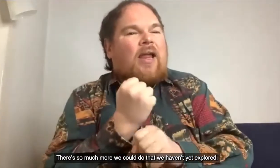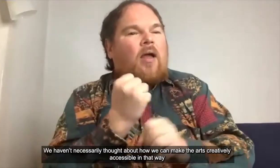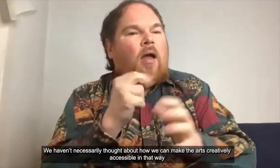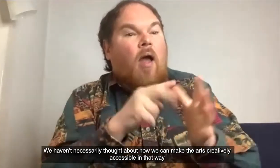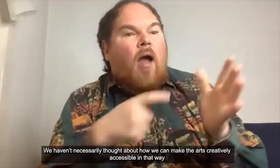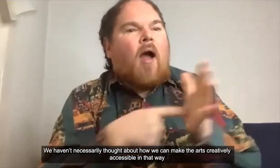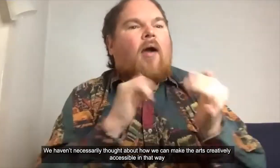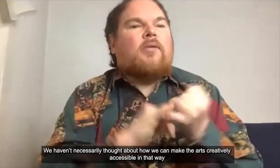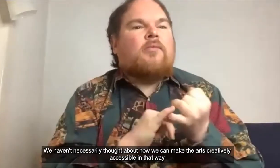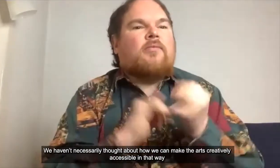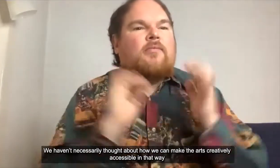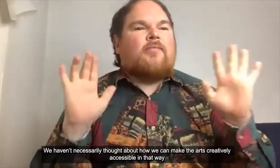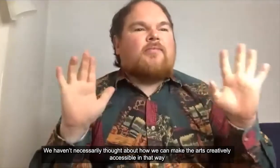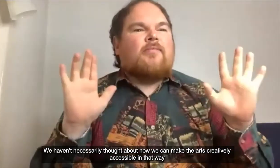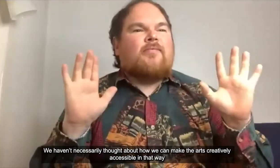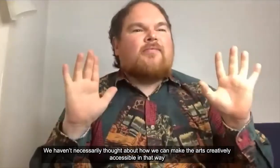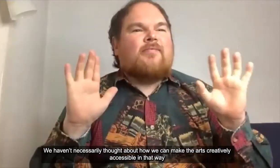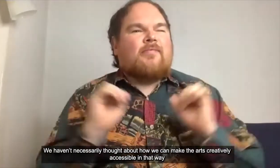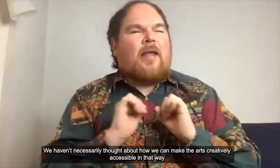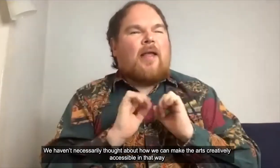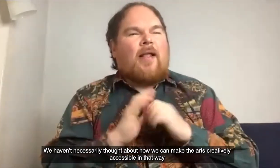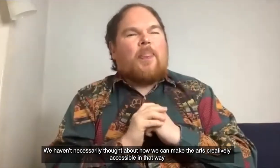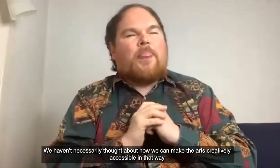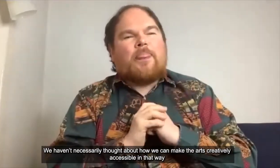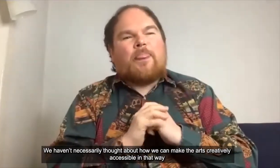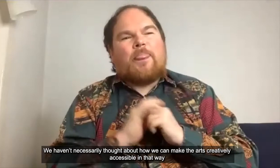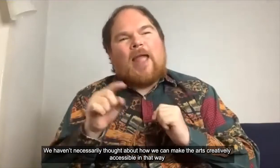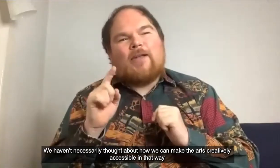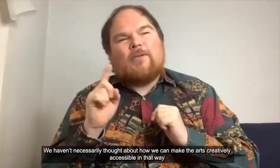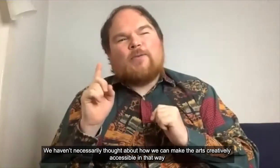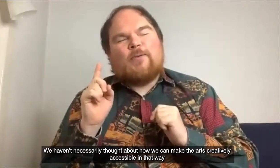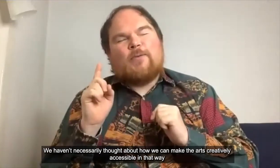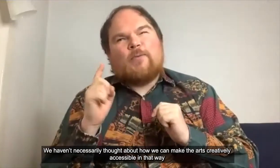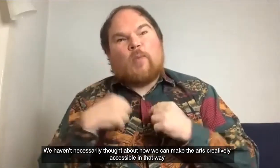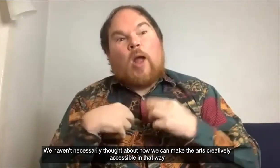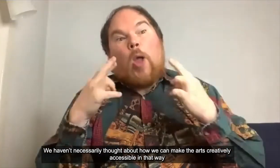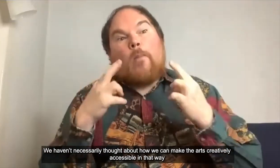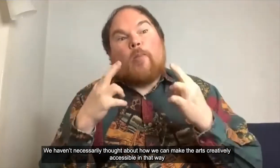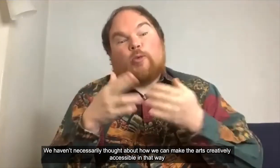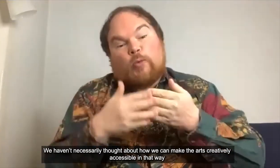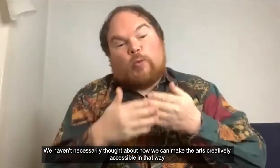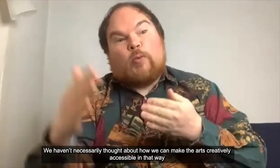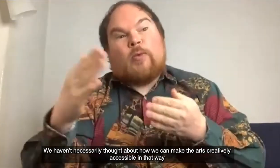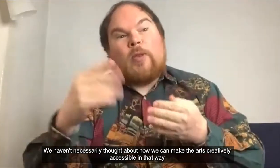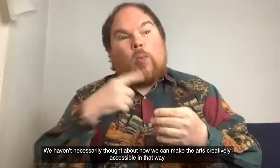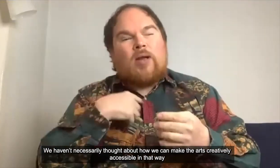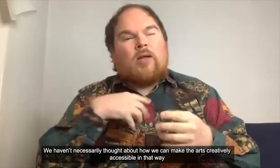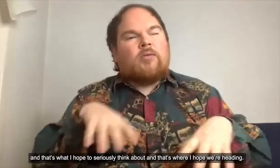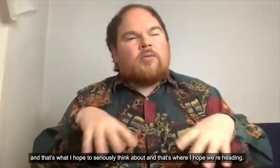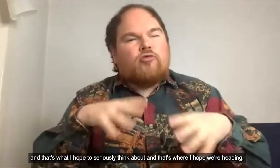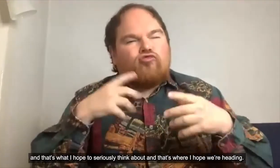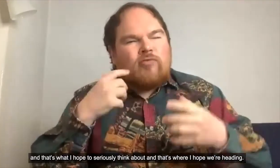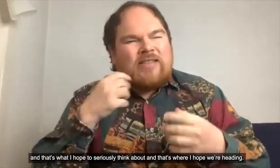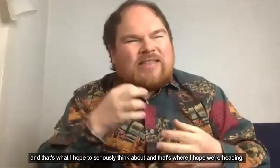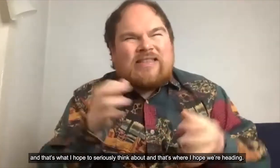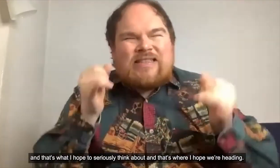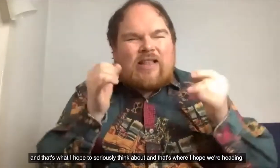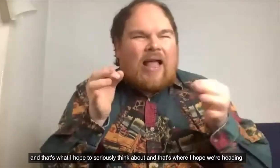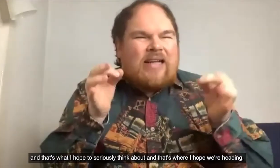we haven't necessarily thought about how we can make the arts creatively accessible in that way and that's what I hope